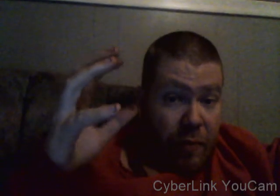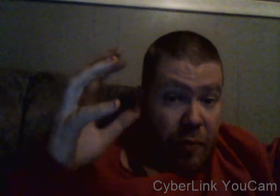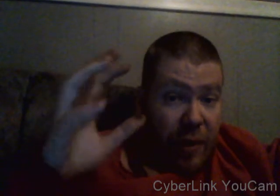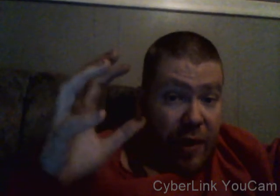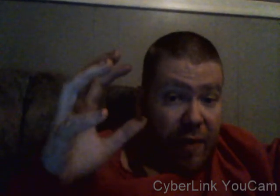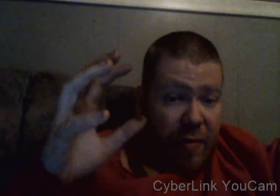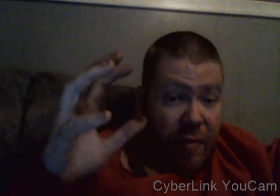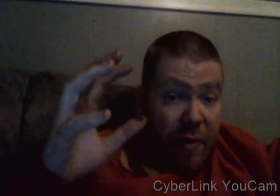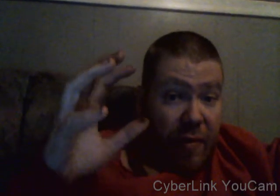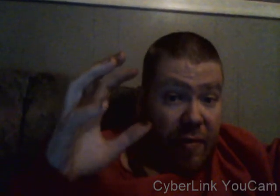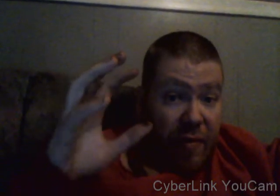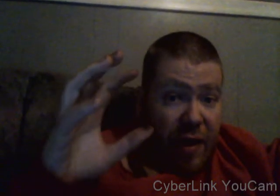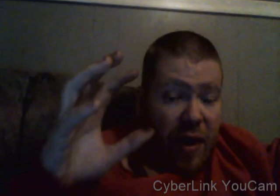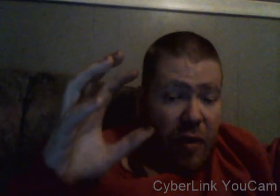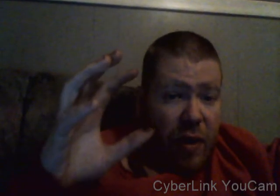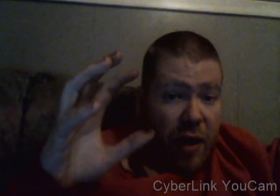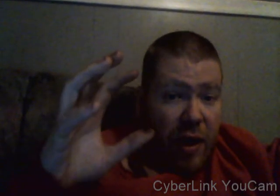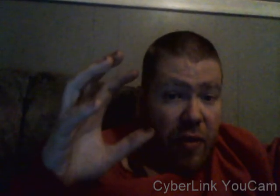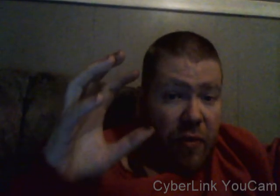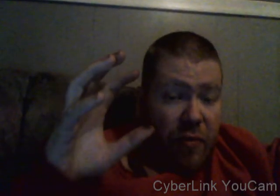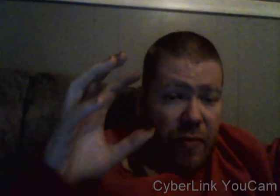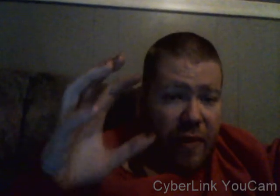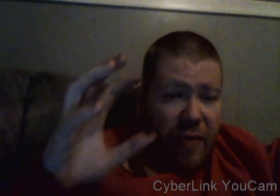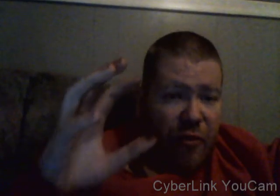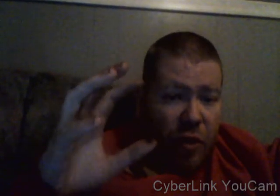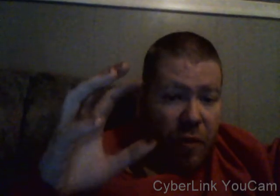please stay away from these films